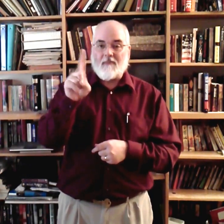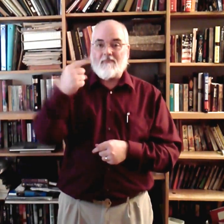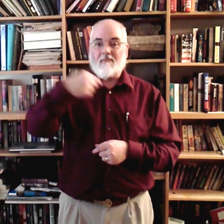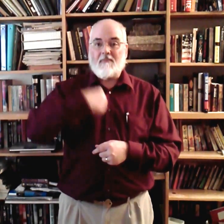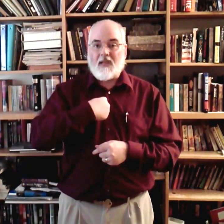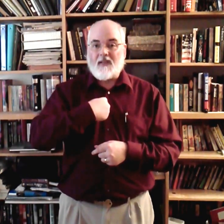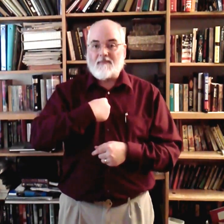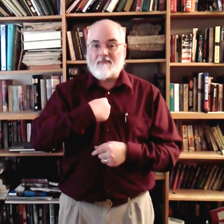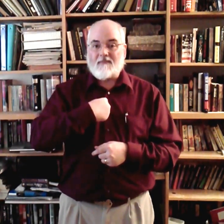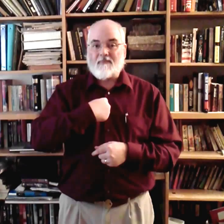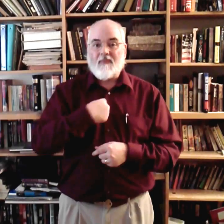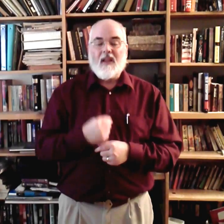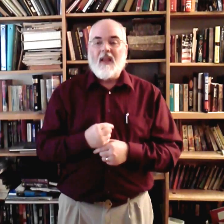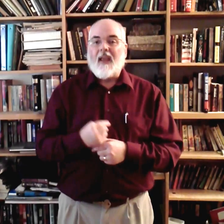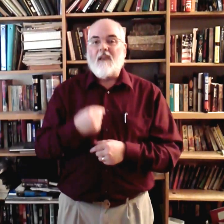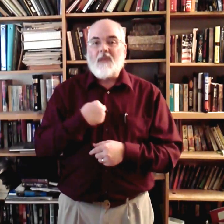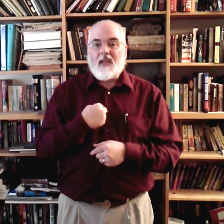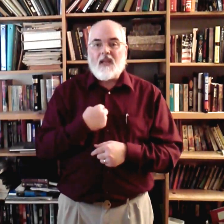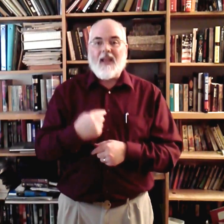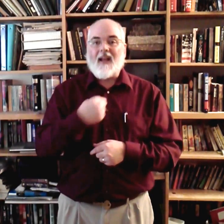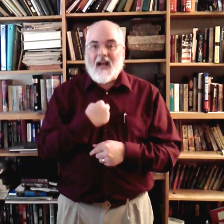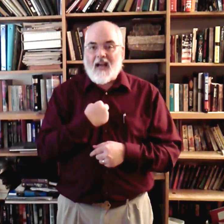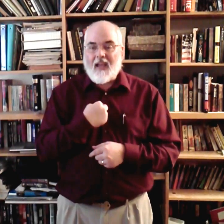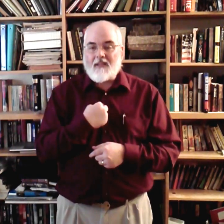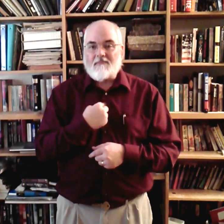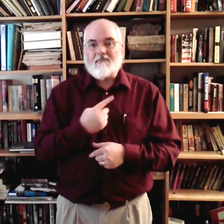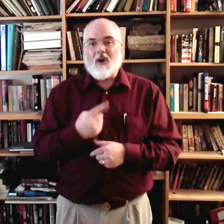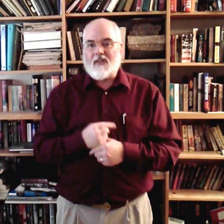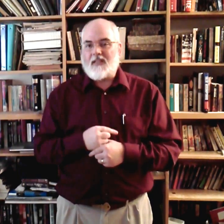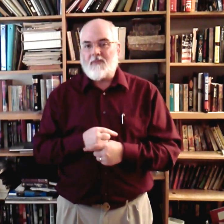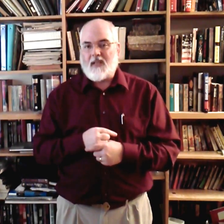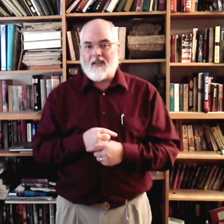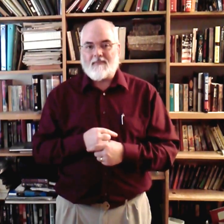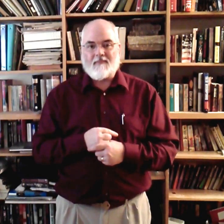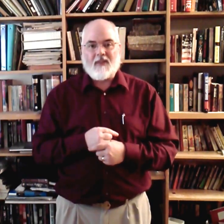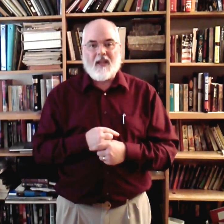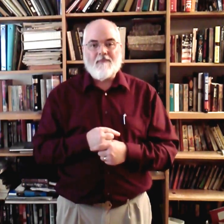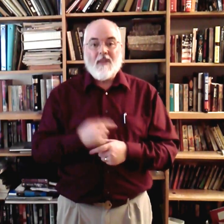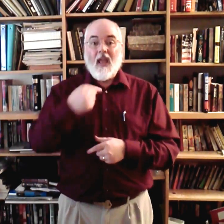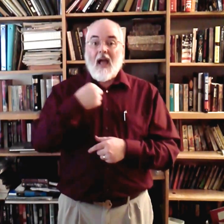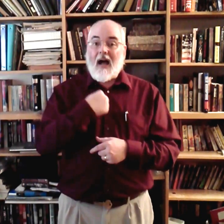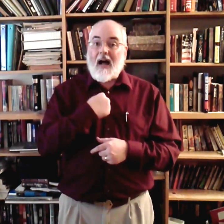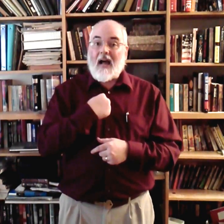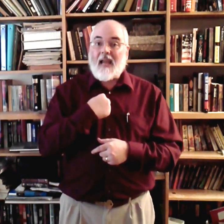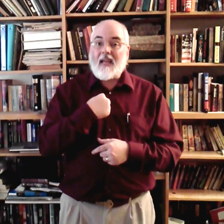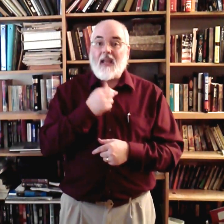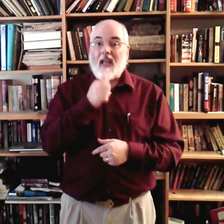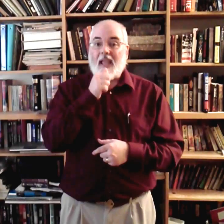Me. And me and I are the same sign. Okay? I am.